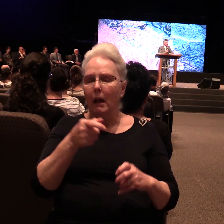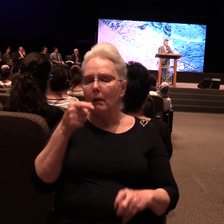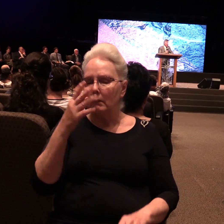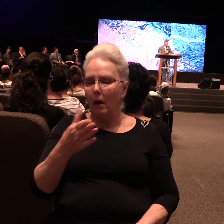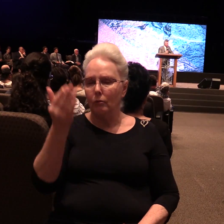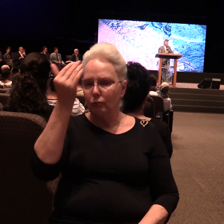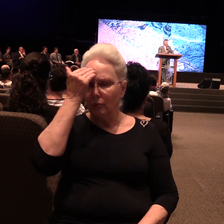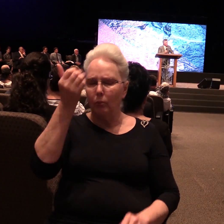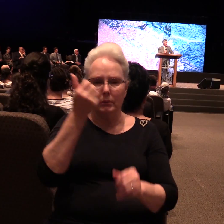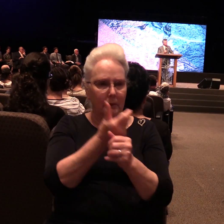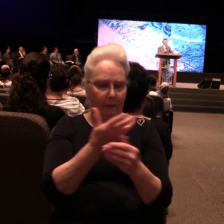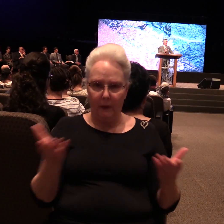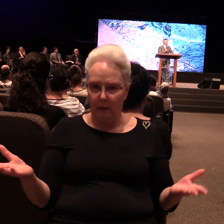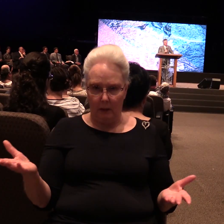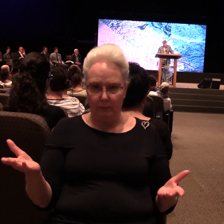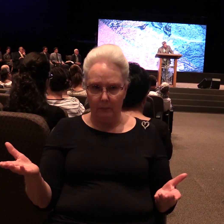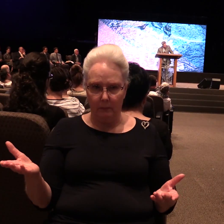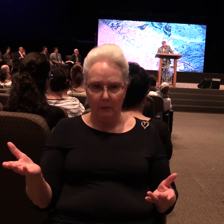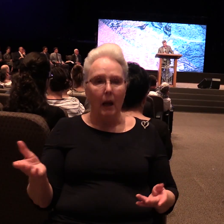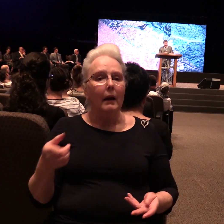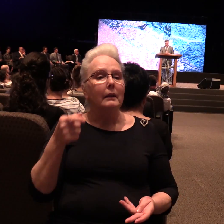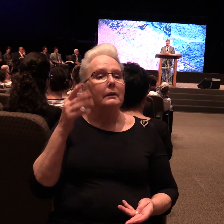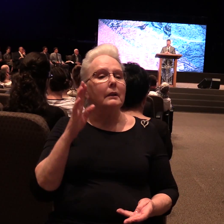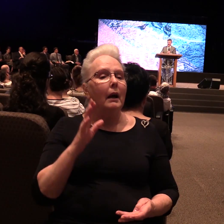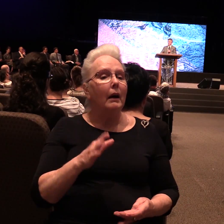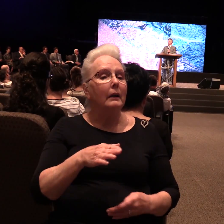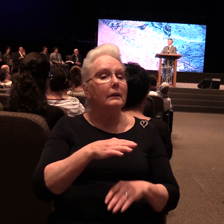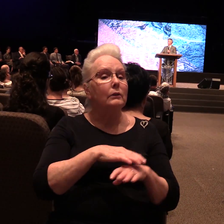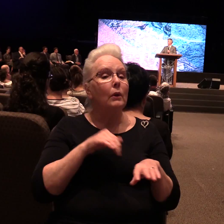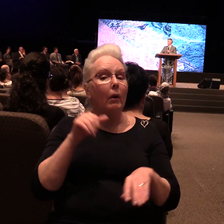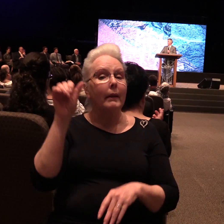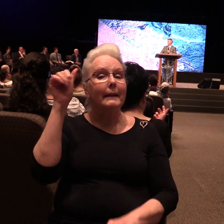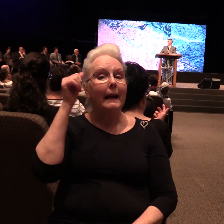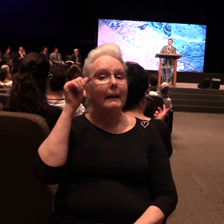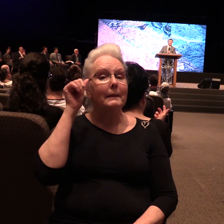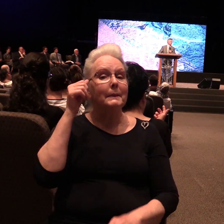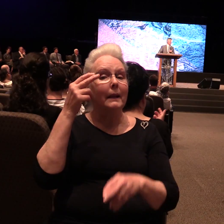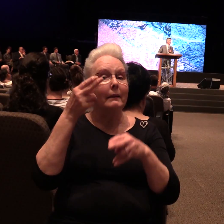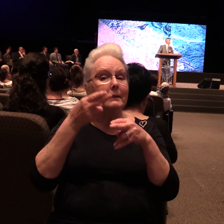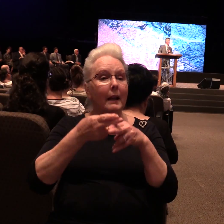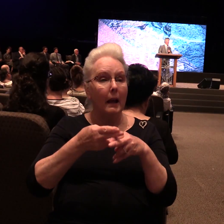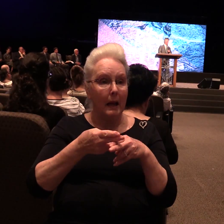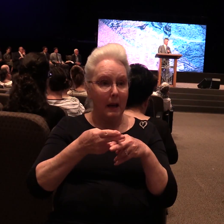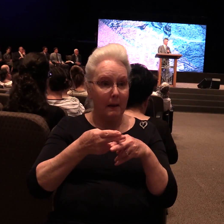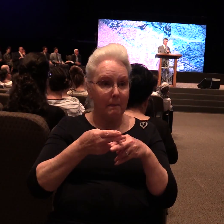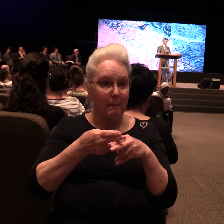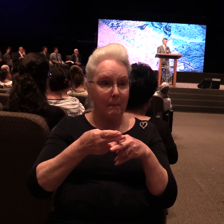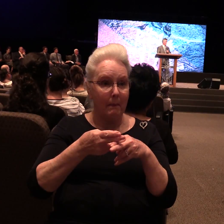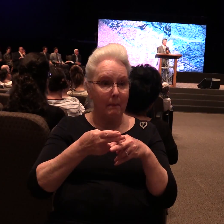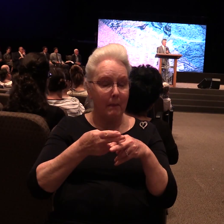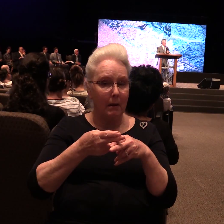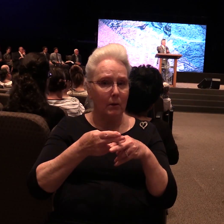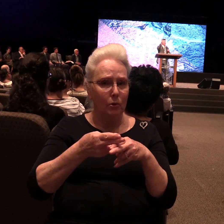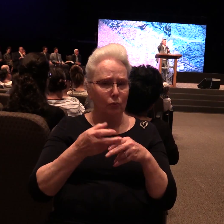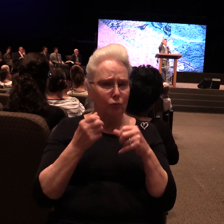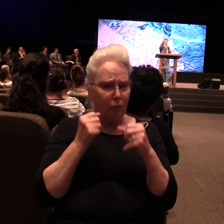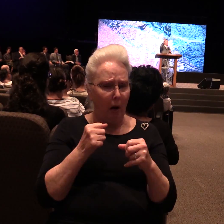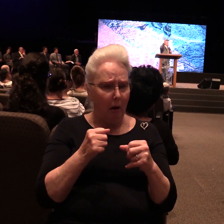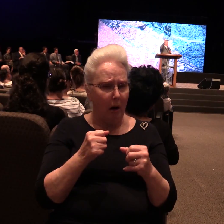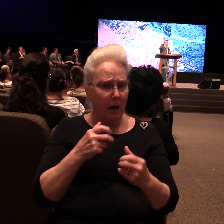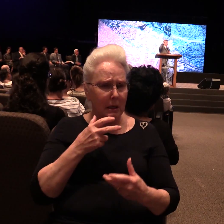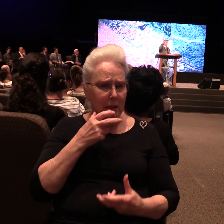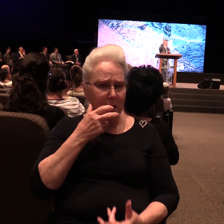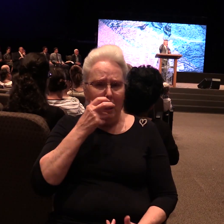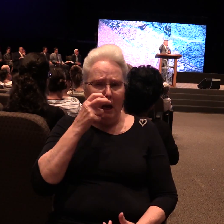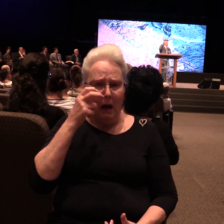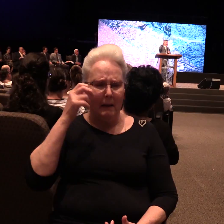His deity, and His greatness. But God is calling His name. A sure sound. This is